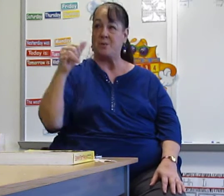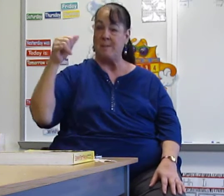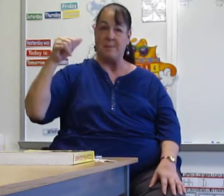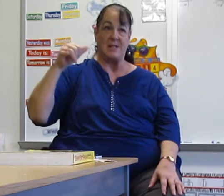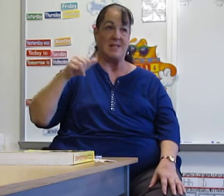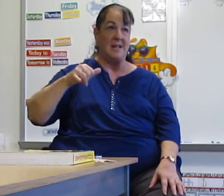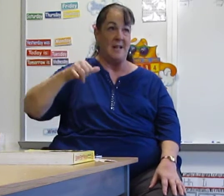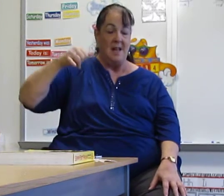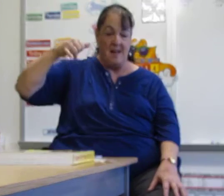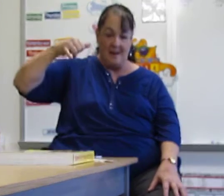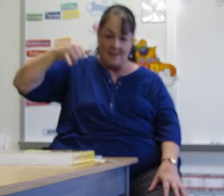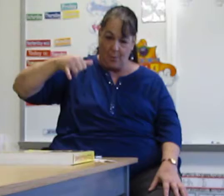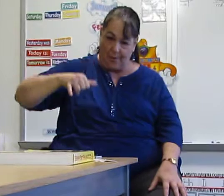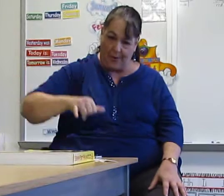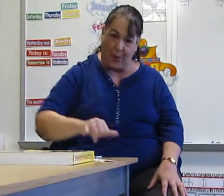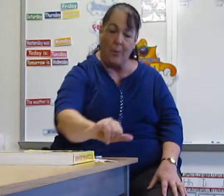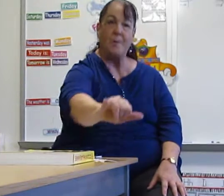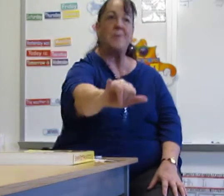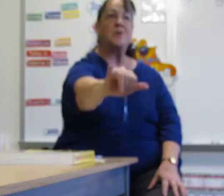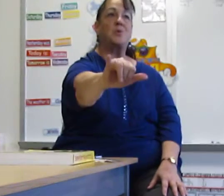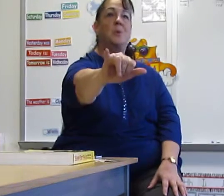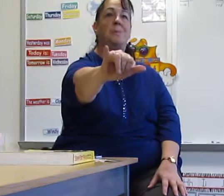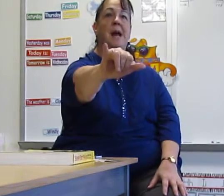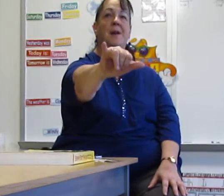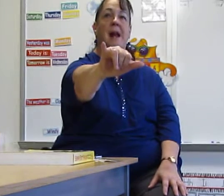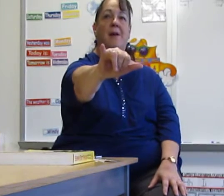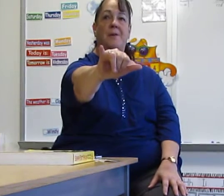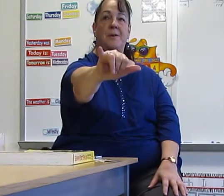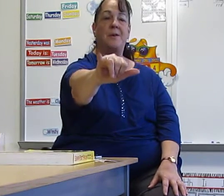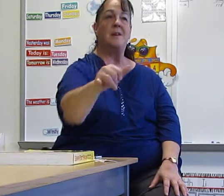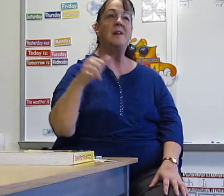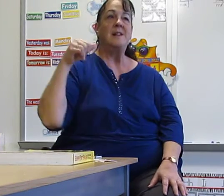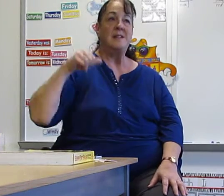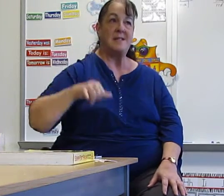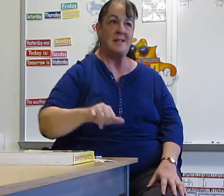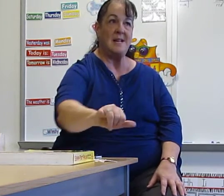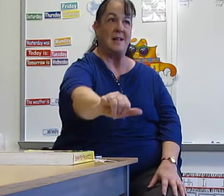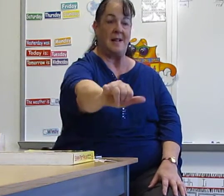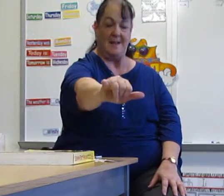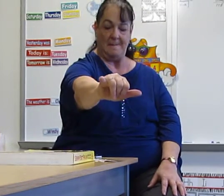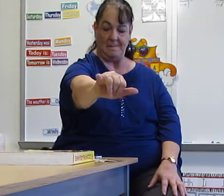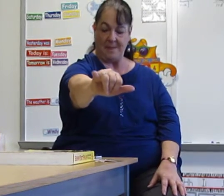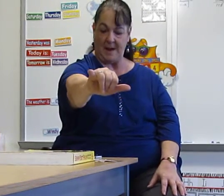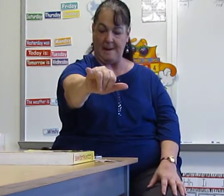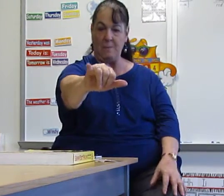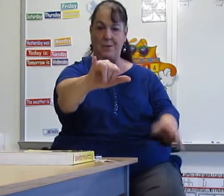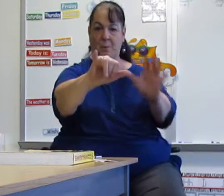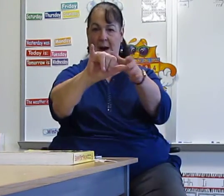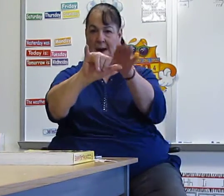remember still and swoop down and out. Still. Okay. With a Y.